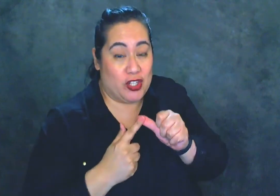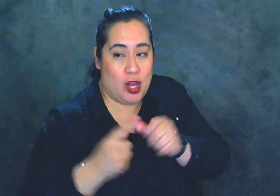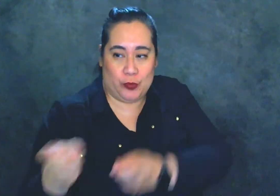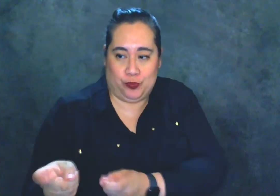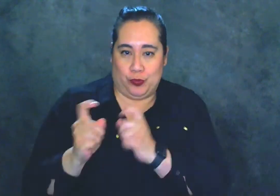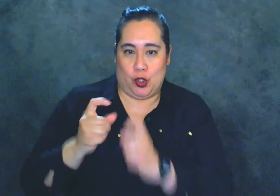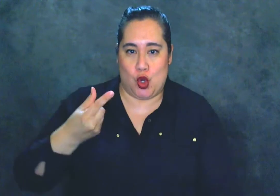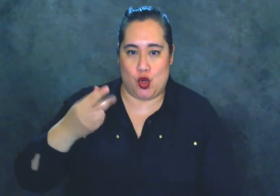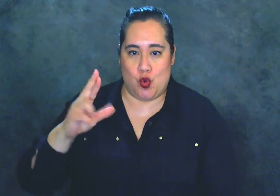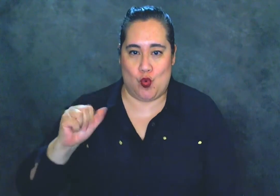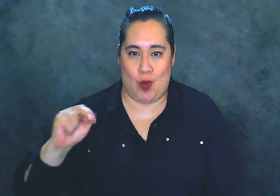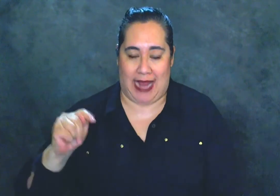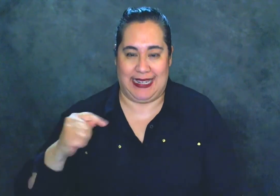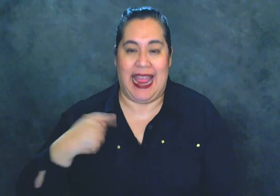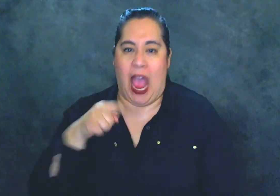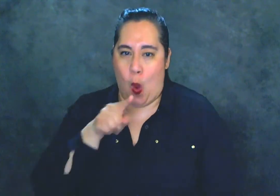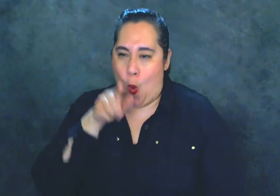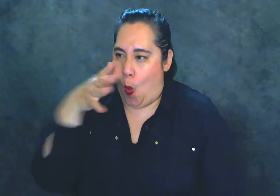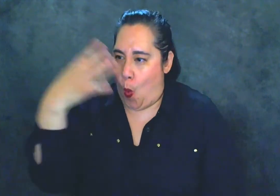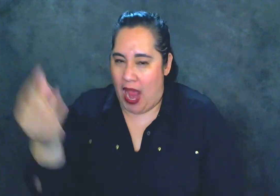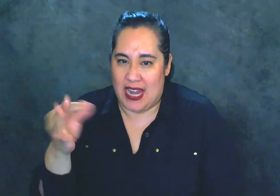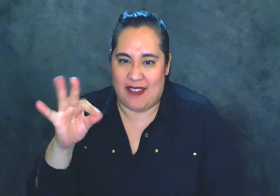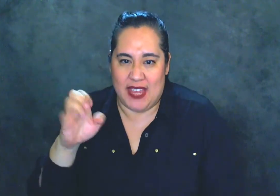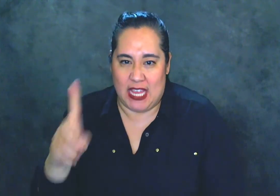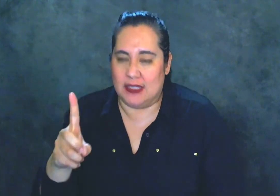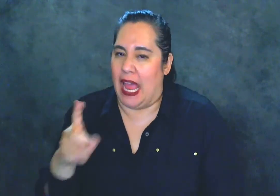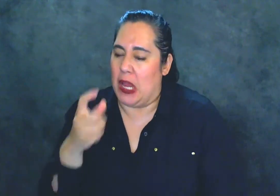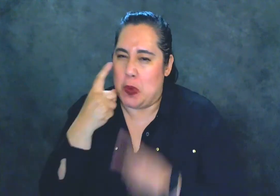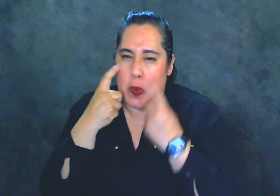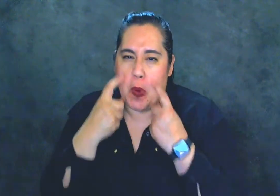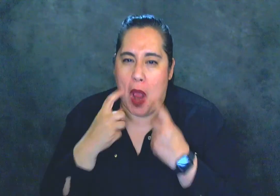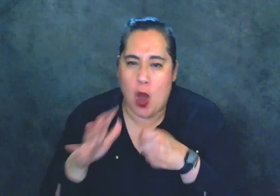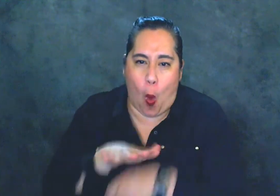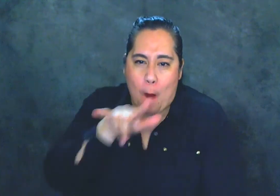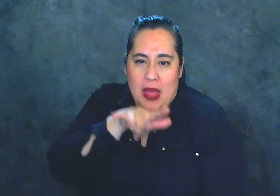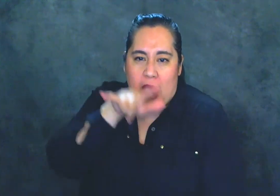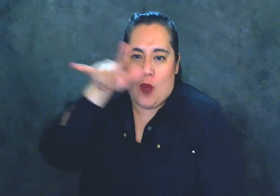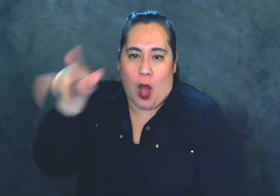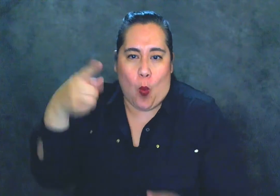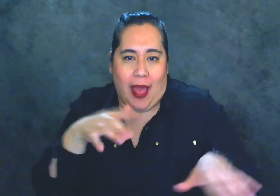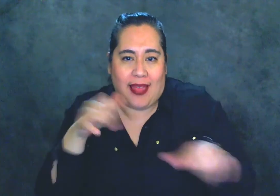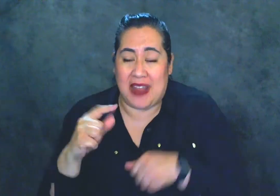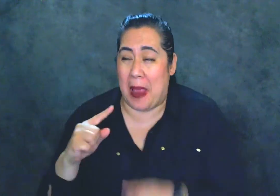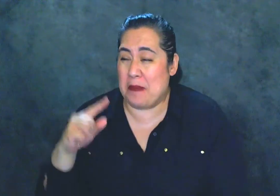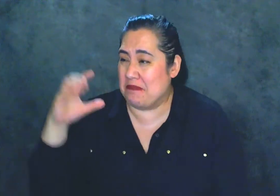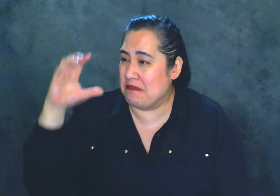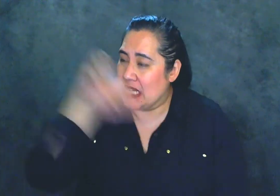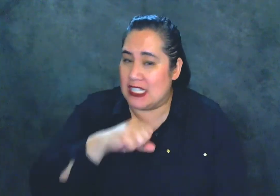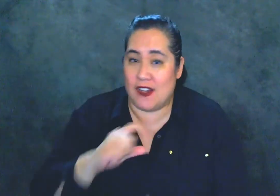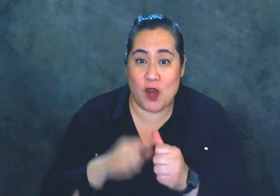I went to the field, I cried the whole plane ride when I left, and I missed his first Christmas, but when I got back,